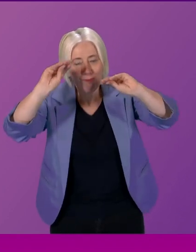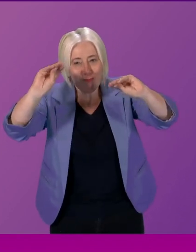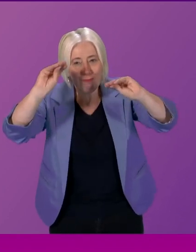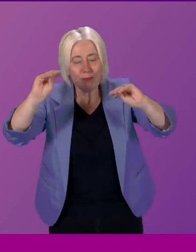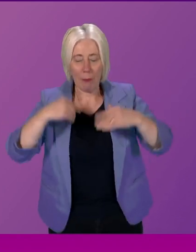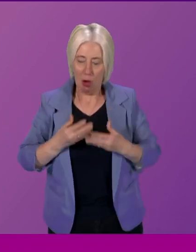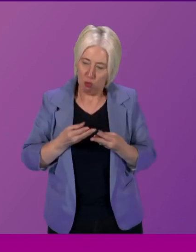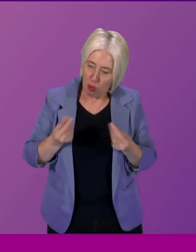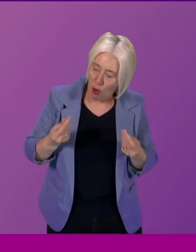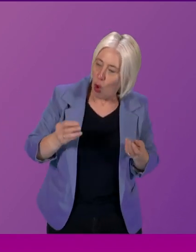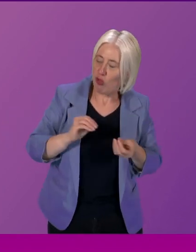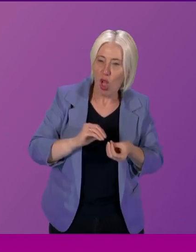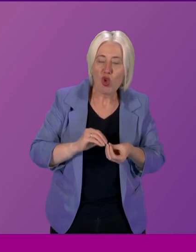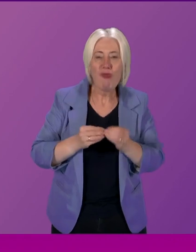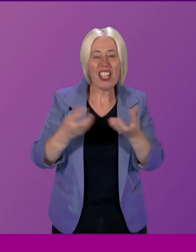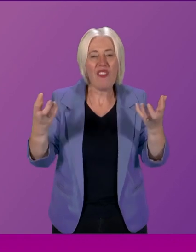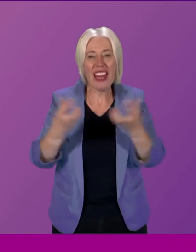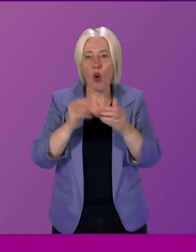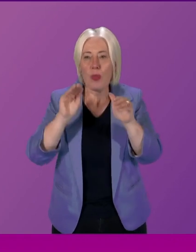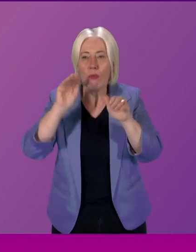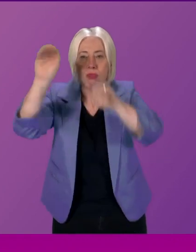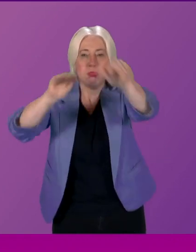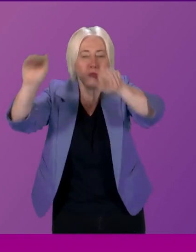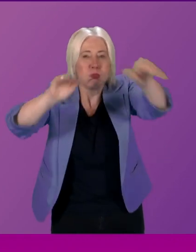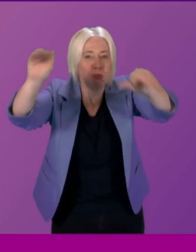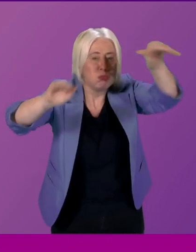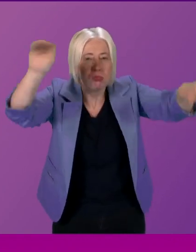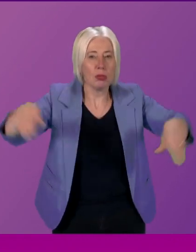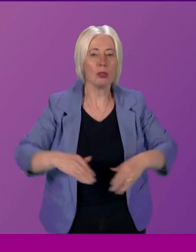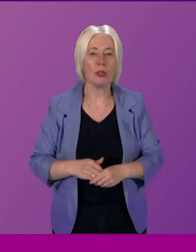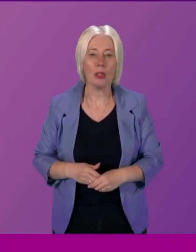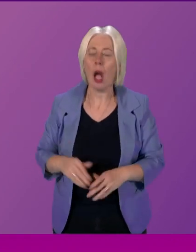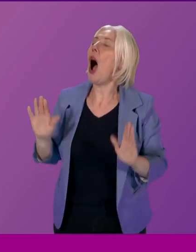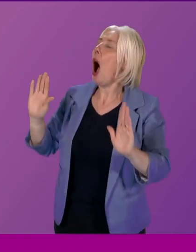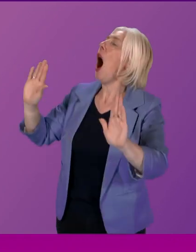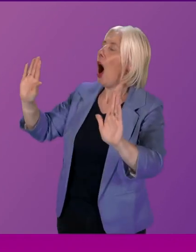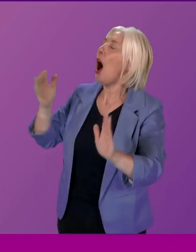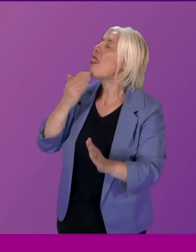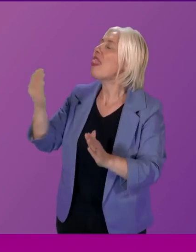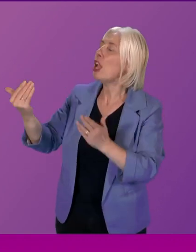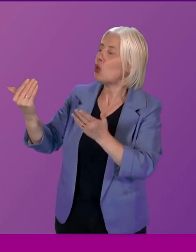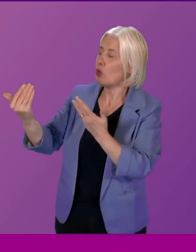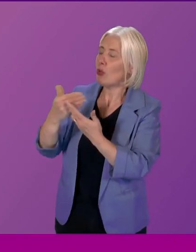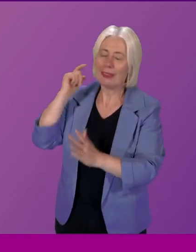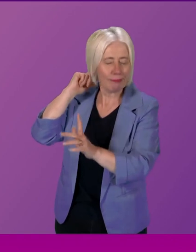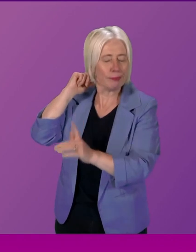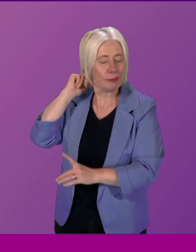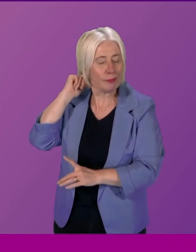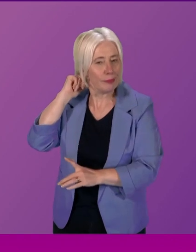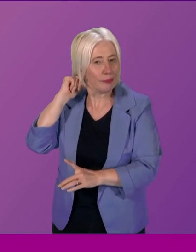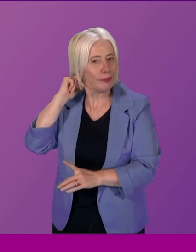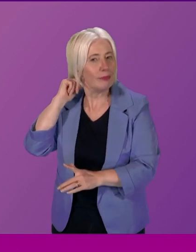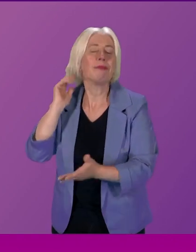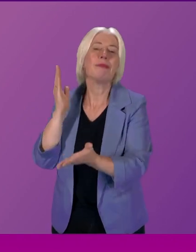more resourceful and creative in the way that we reach out Alexander Stewart Co-Cab Stewart for intervention I think yes there is a